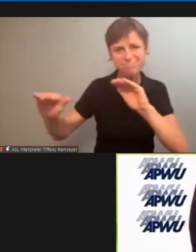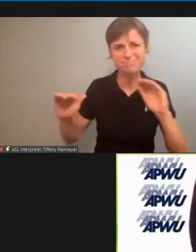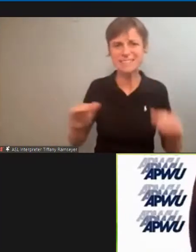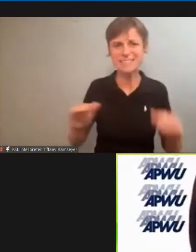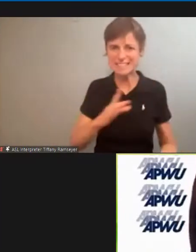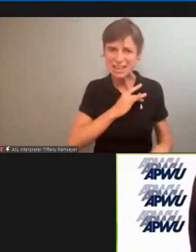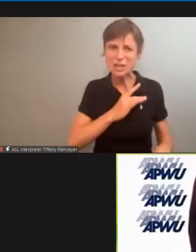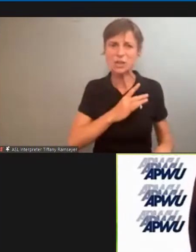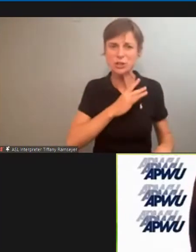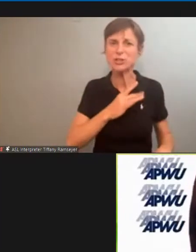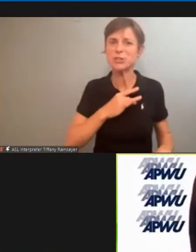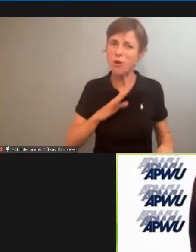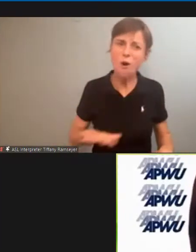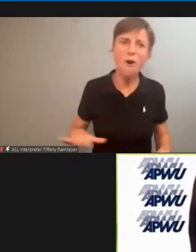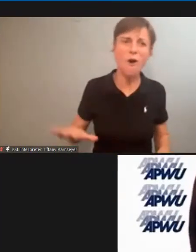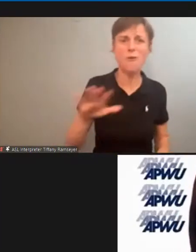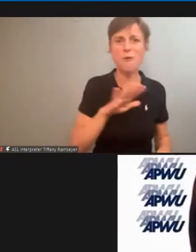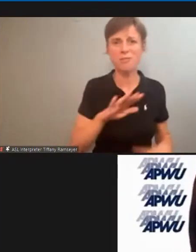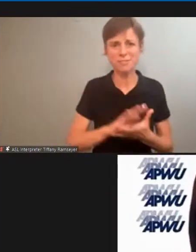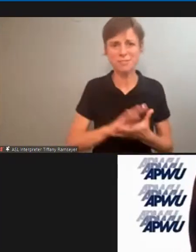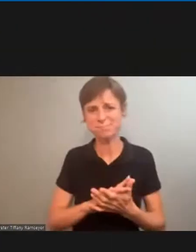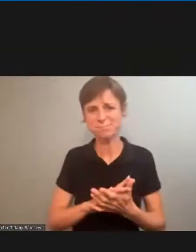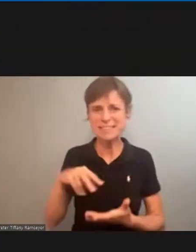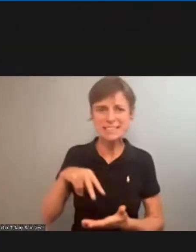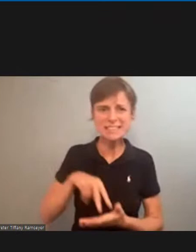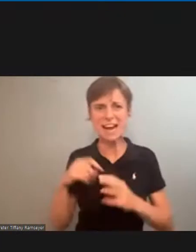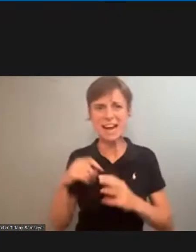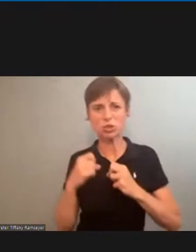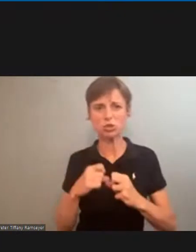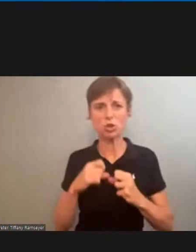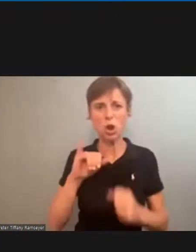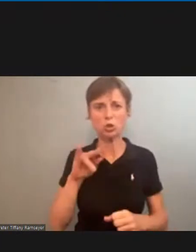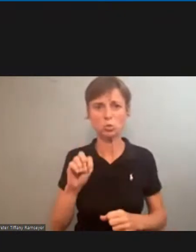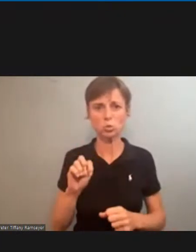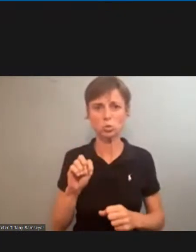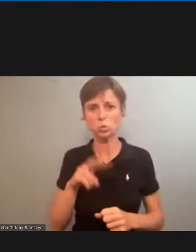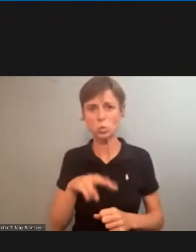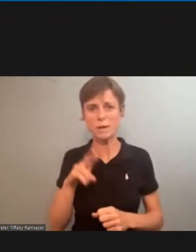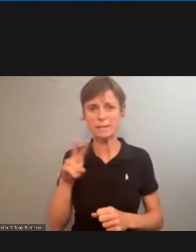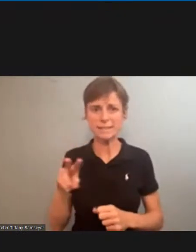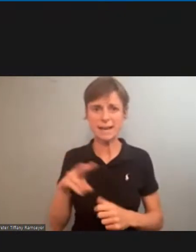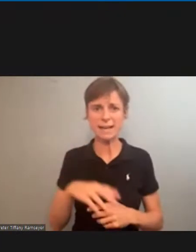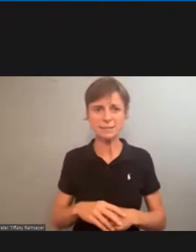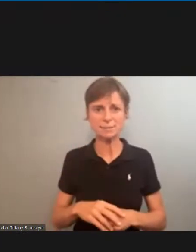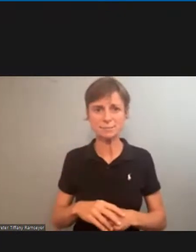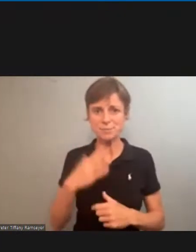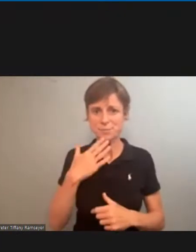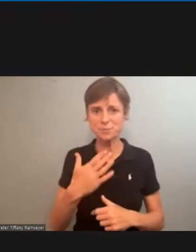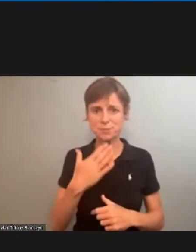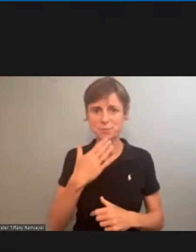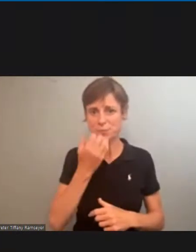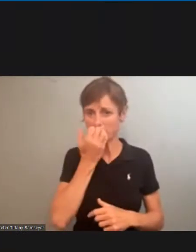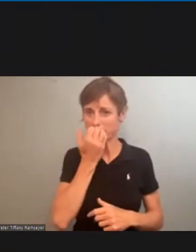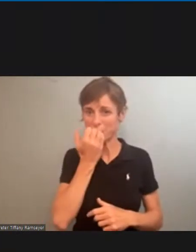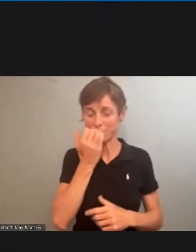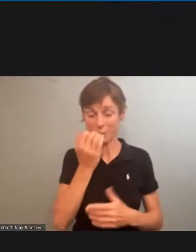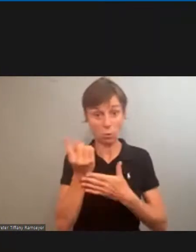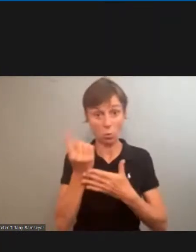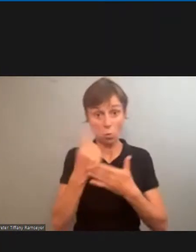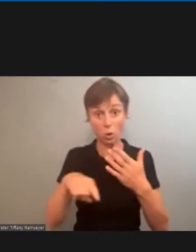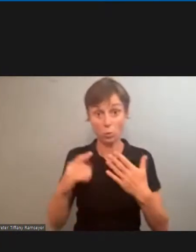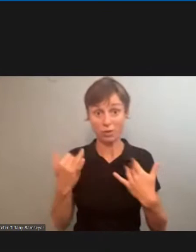Thanks, everybody. And that date is June the 22nd, week from today,